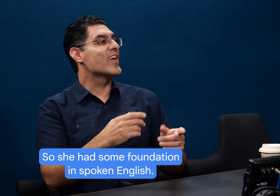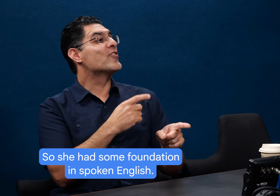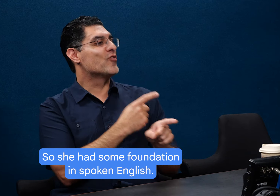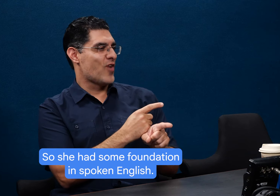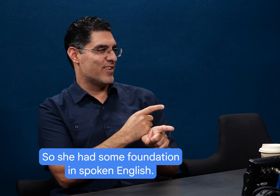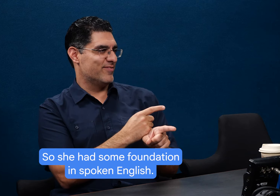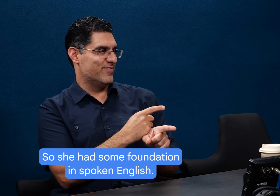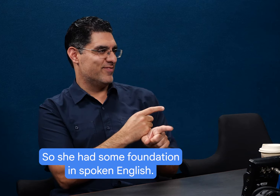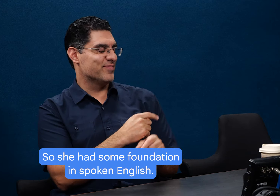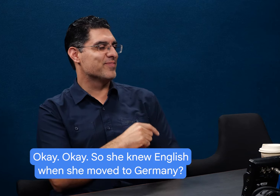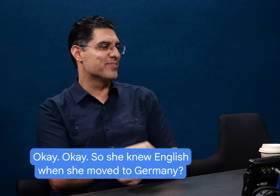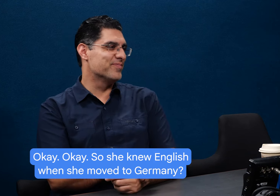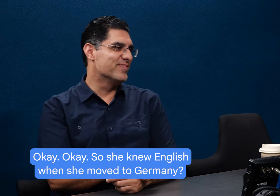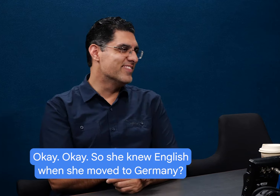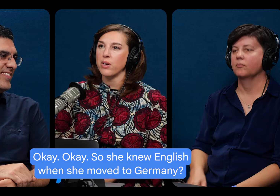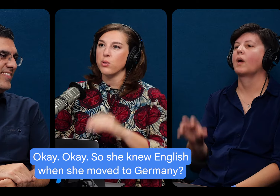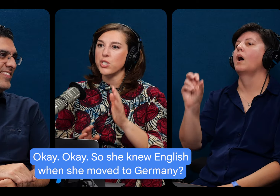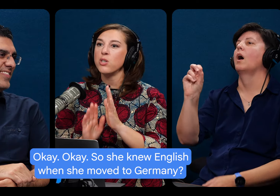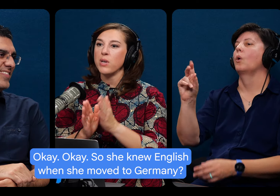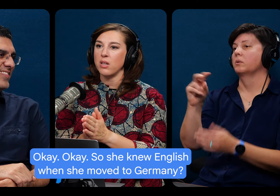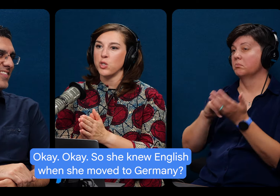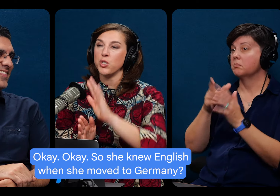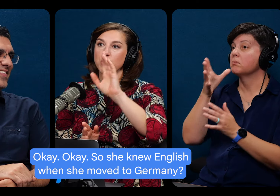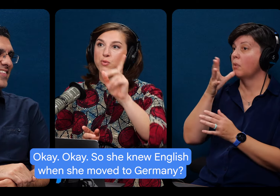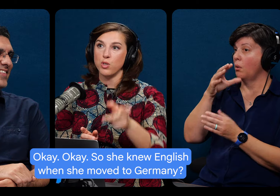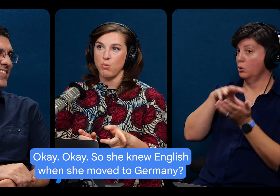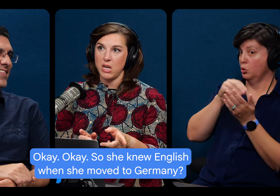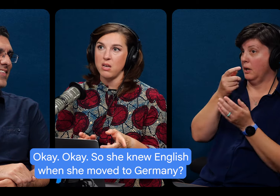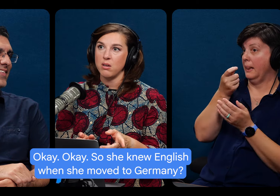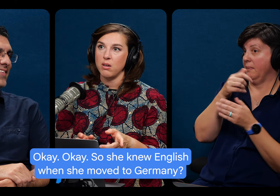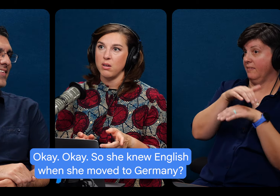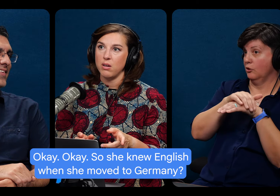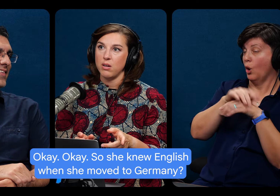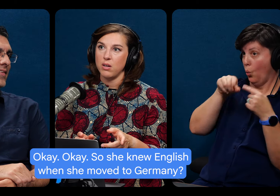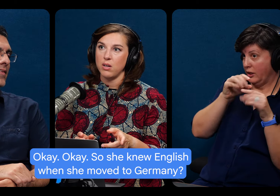some foundation in spoken English. Okay. Okay. So she knew English when she moved to Germany.